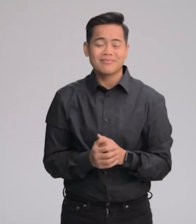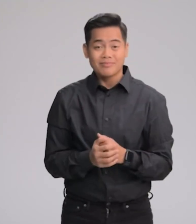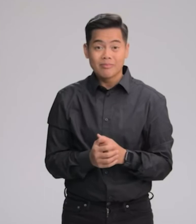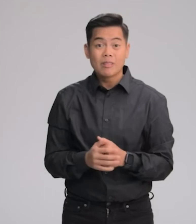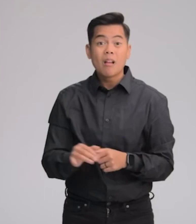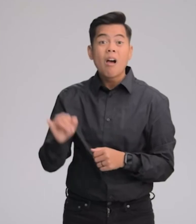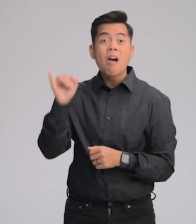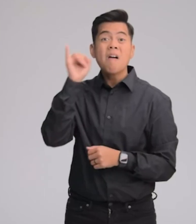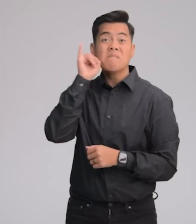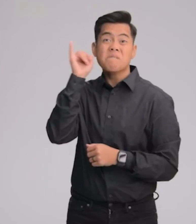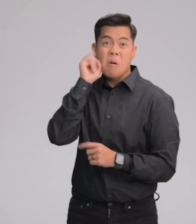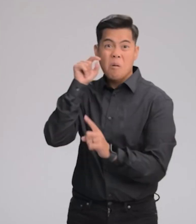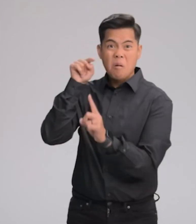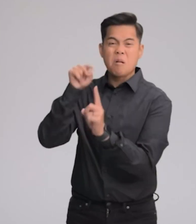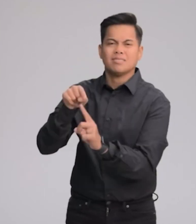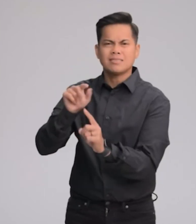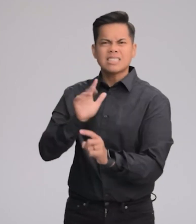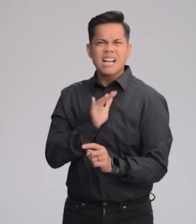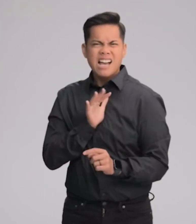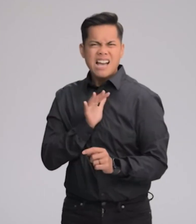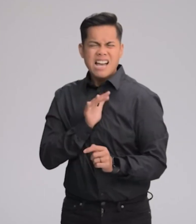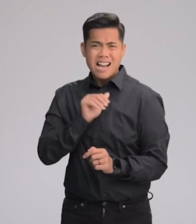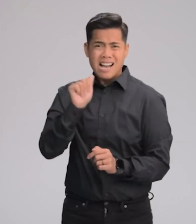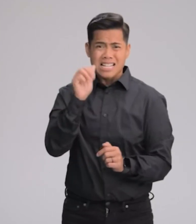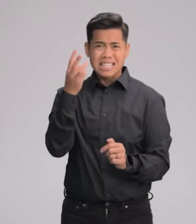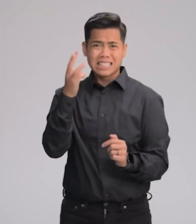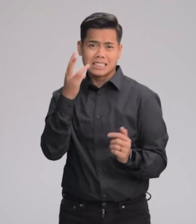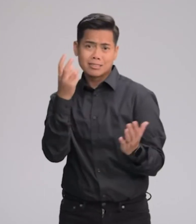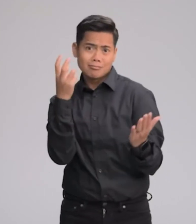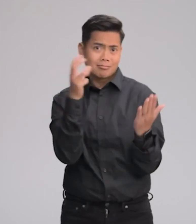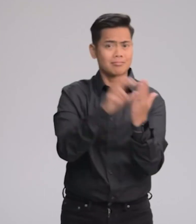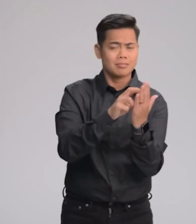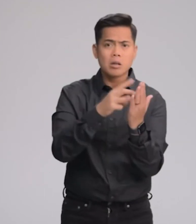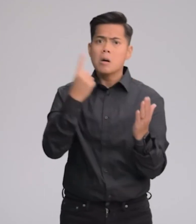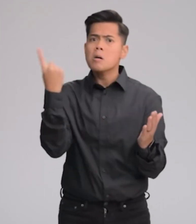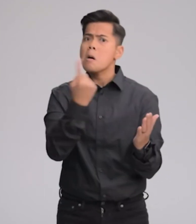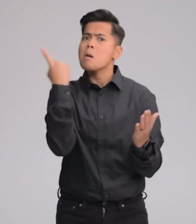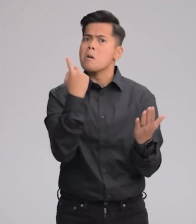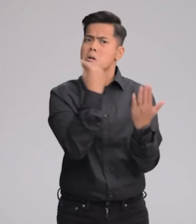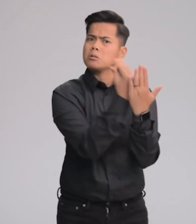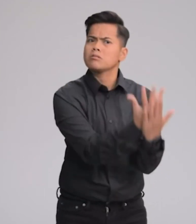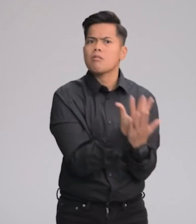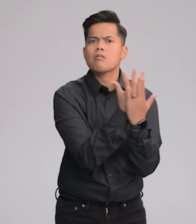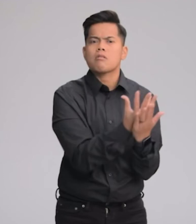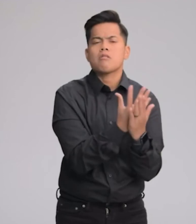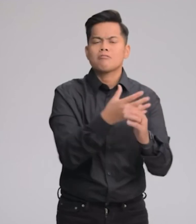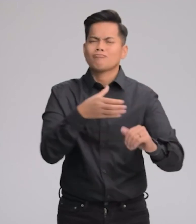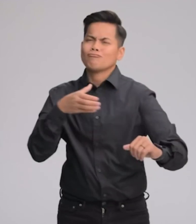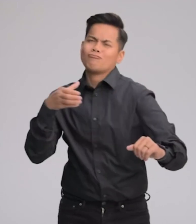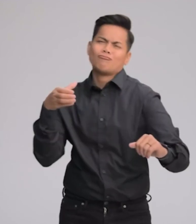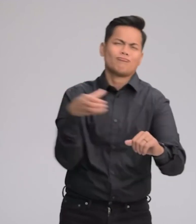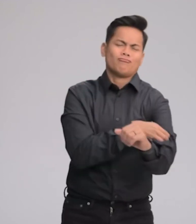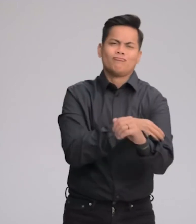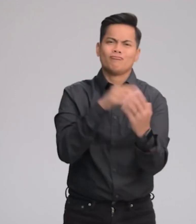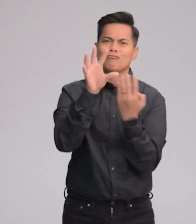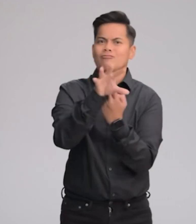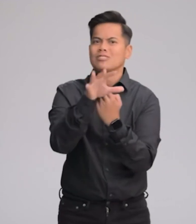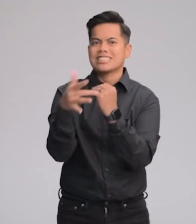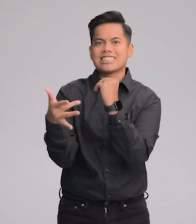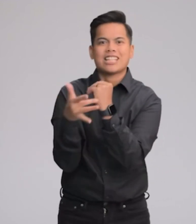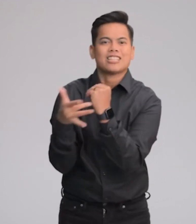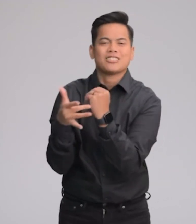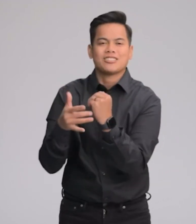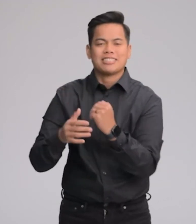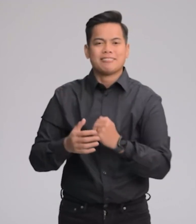way to experience iPhone, as well as the industry-leading A16 Bionic, always-on display, and powerful new